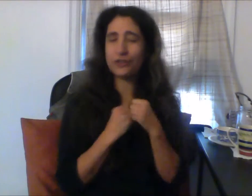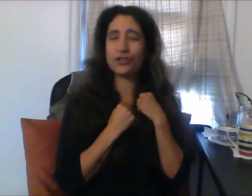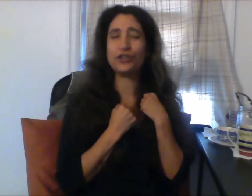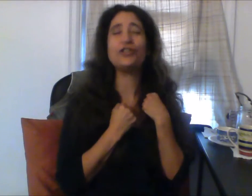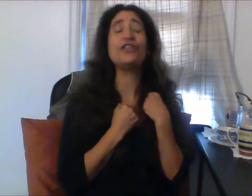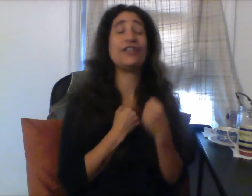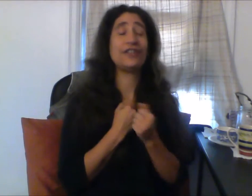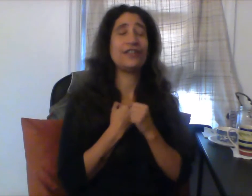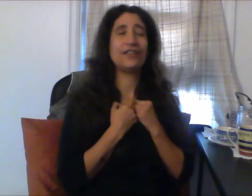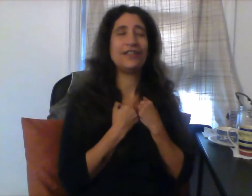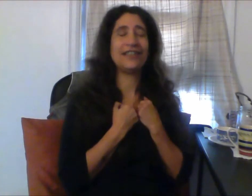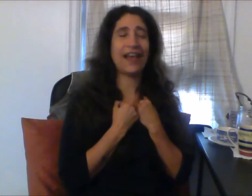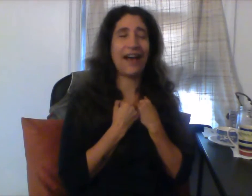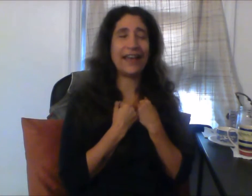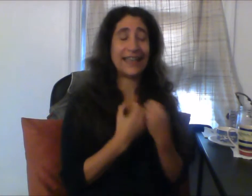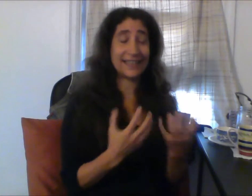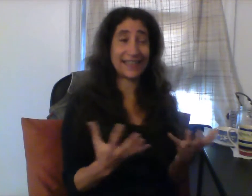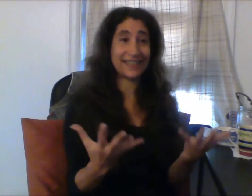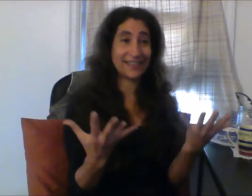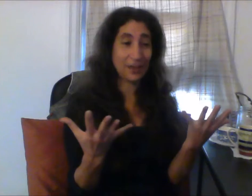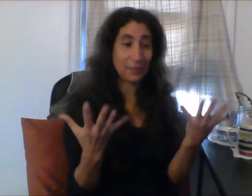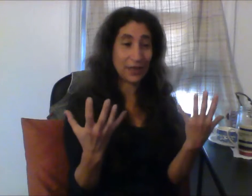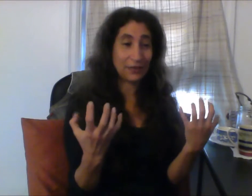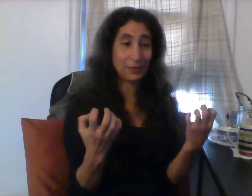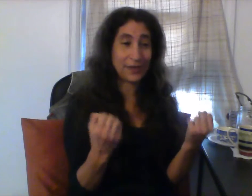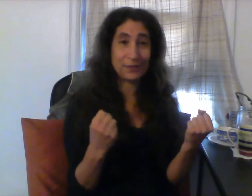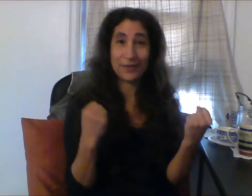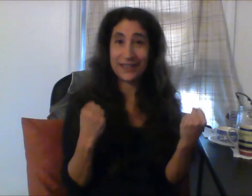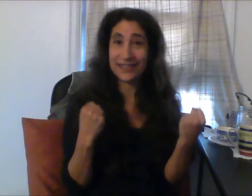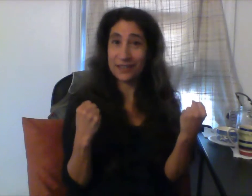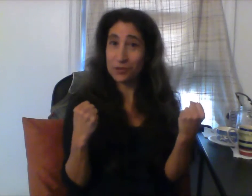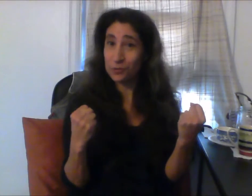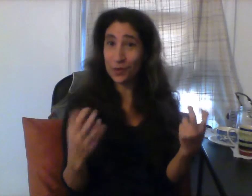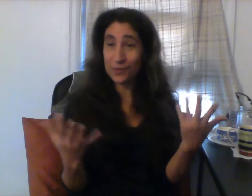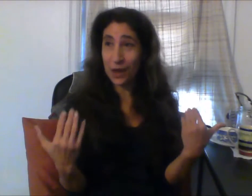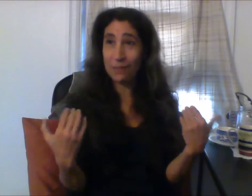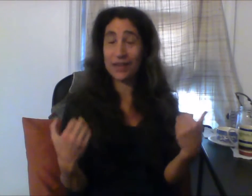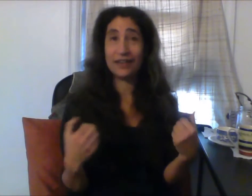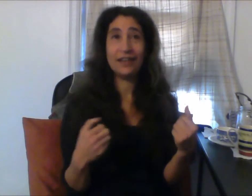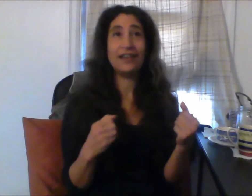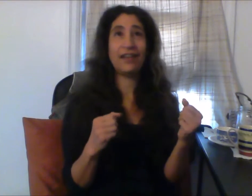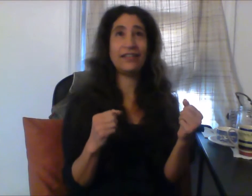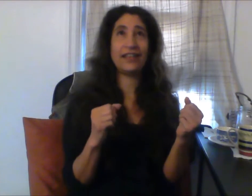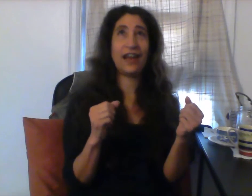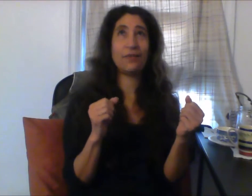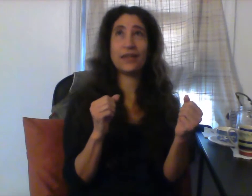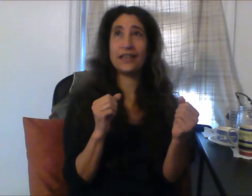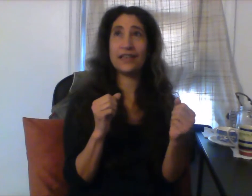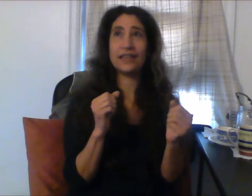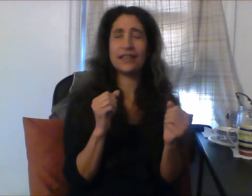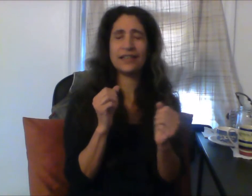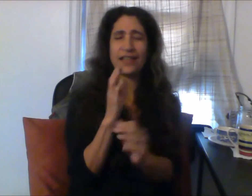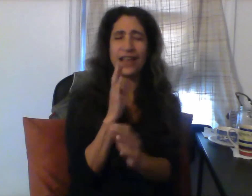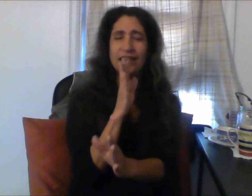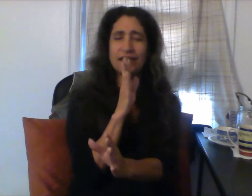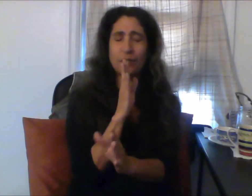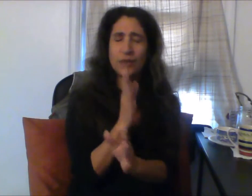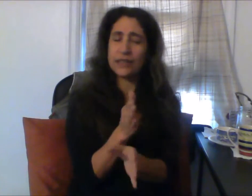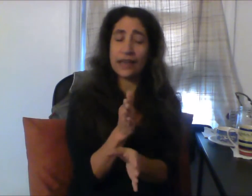understood. These are our ancestors coming through. couldn't wait to see which one was coming, rather than how we, our society is so inside